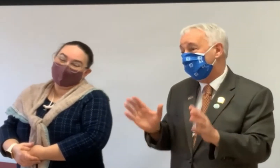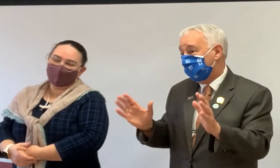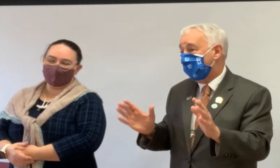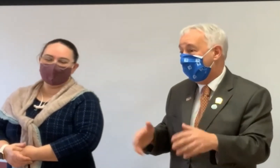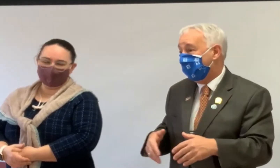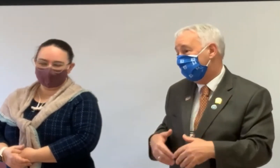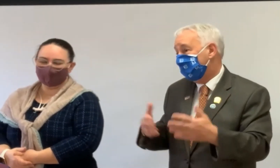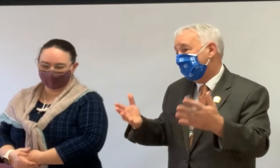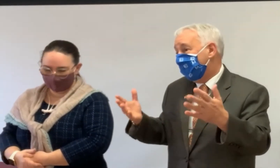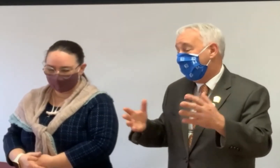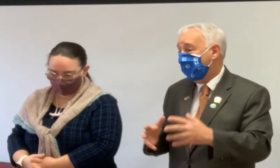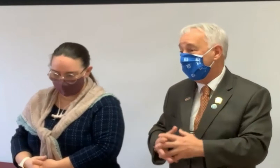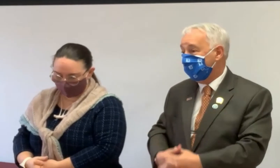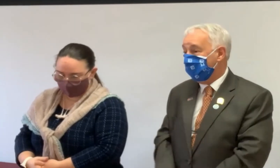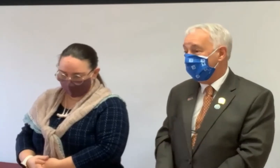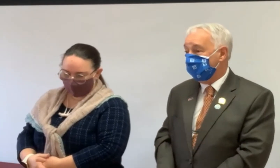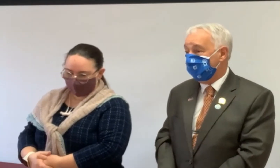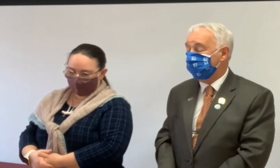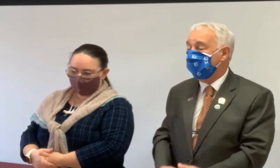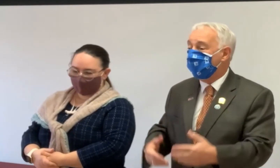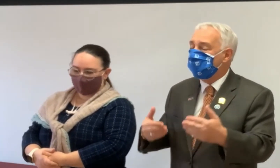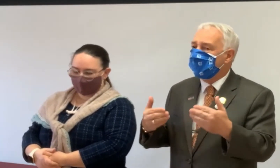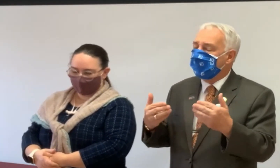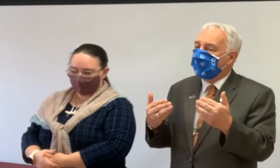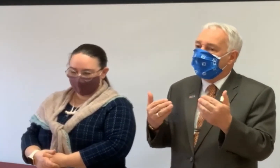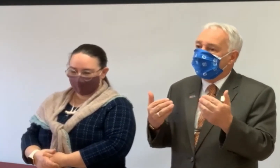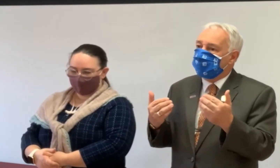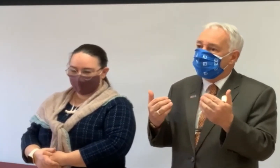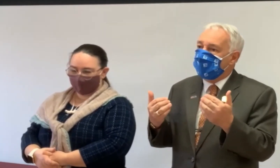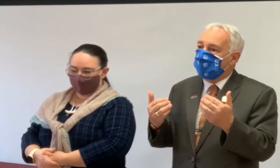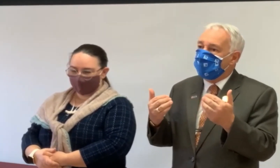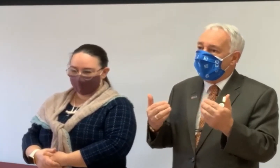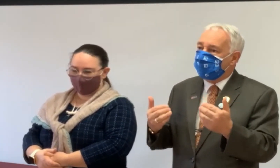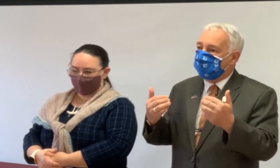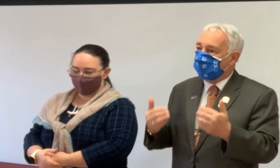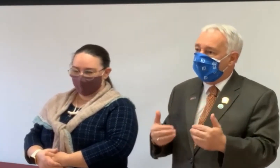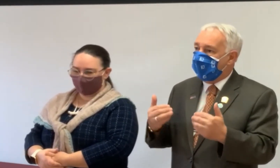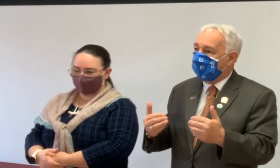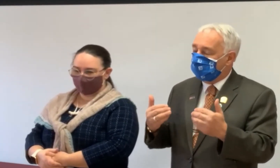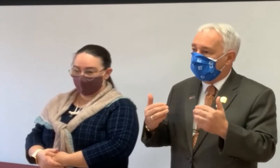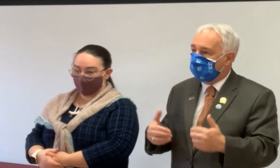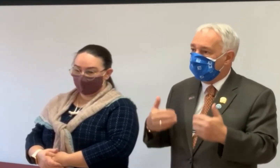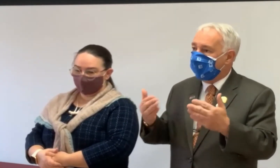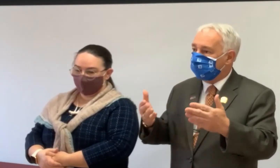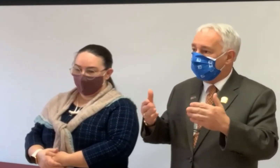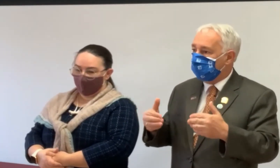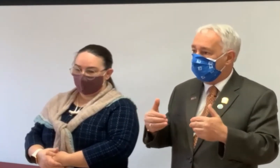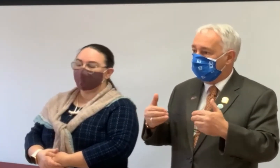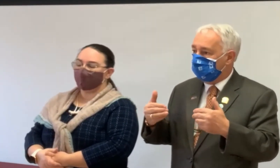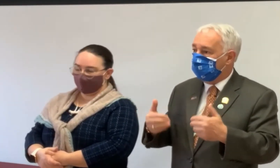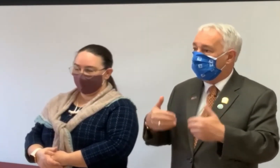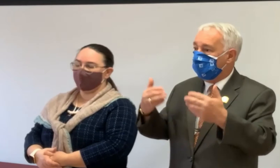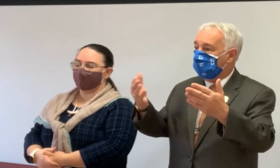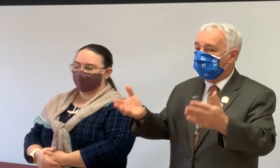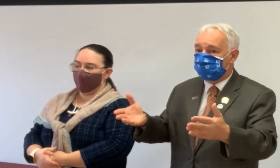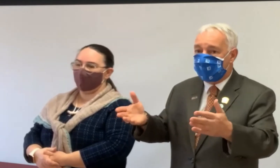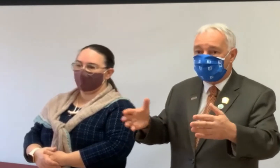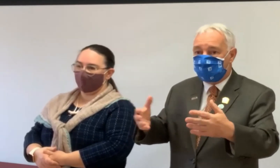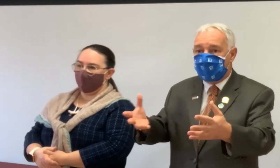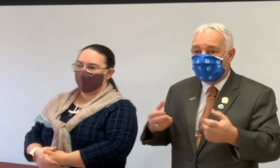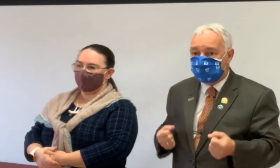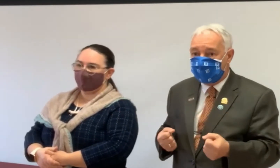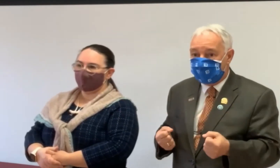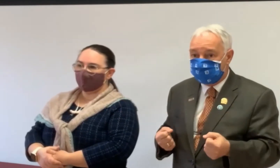keep living if you can. And, uh, there's no, there's no way for the bank to come after you or your